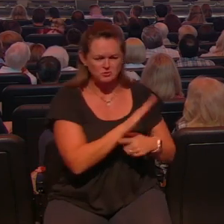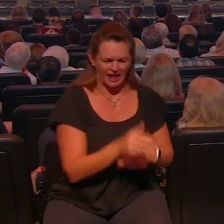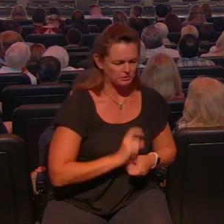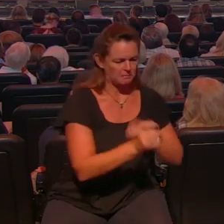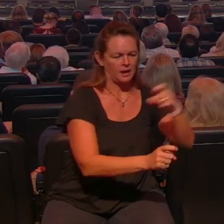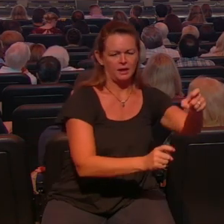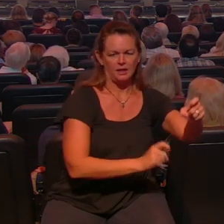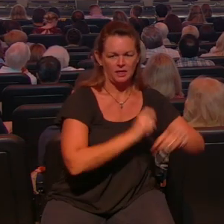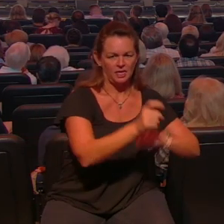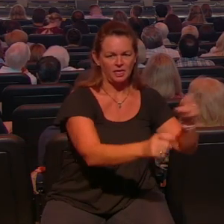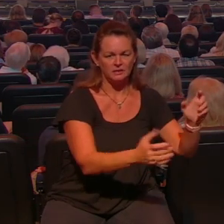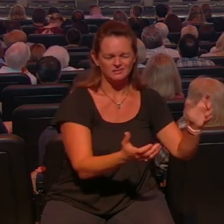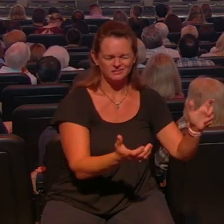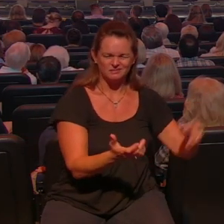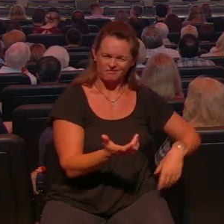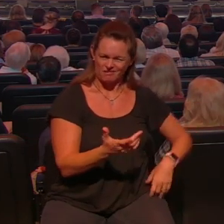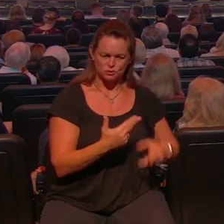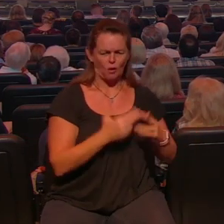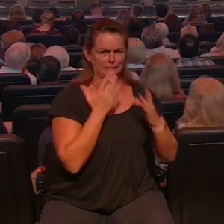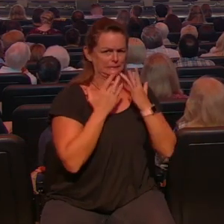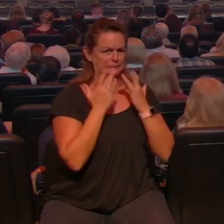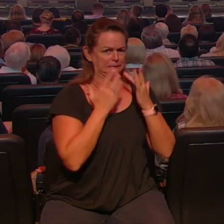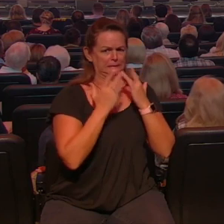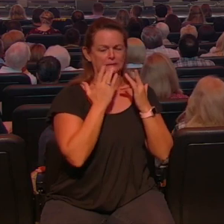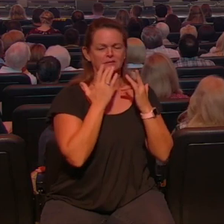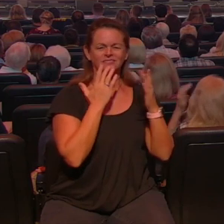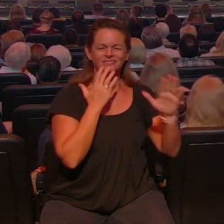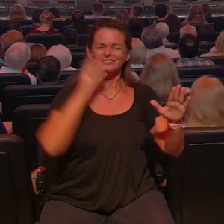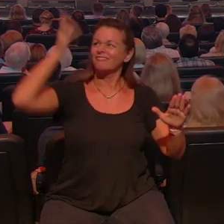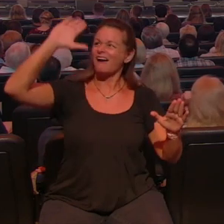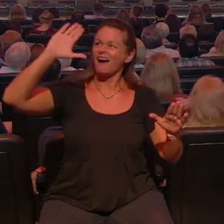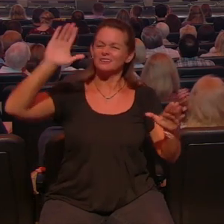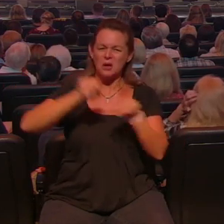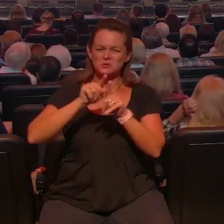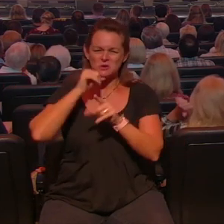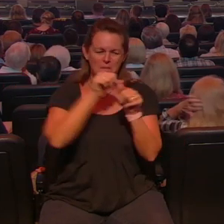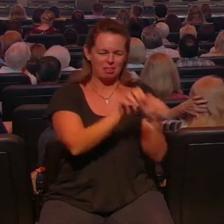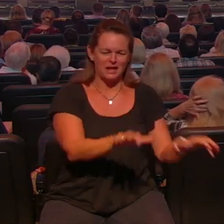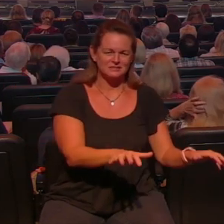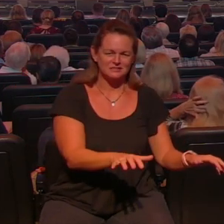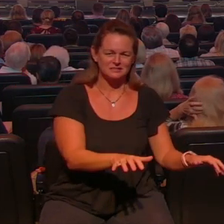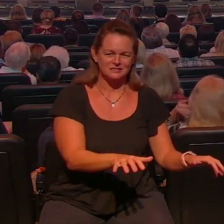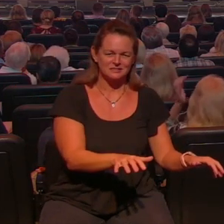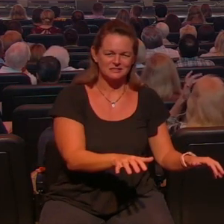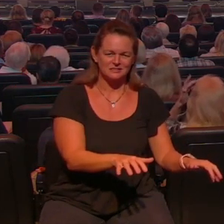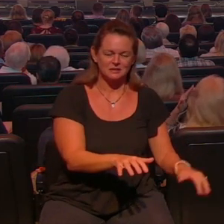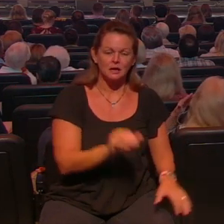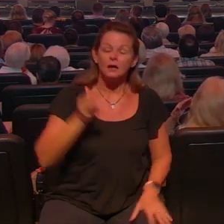why would God bless you because his purpose is to get the resources to the churches the missionaries the